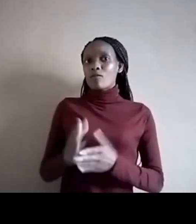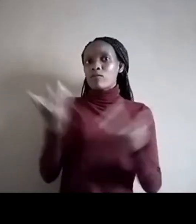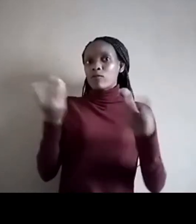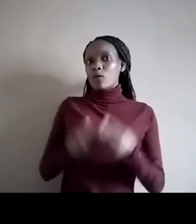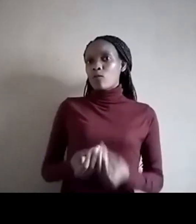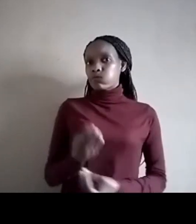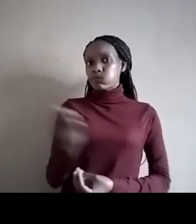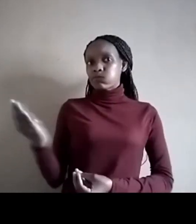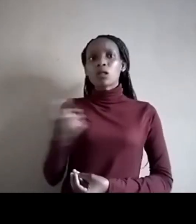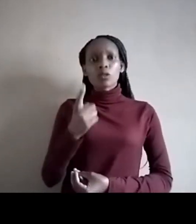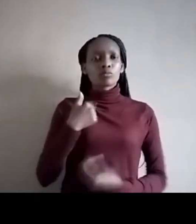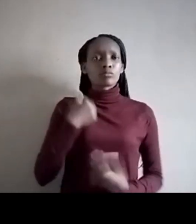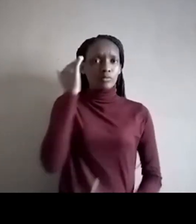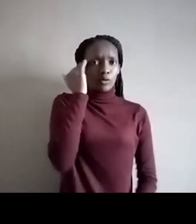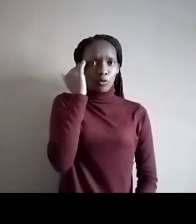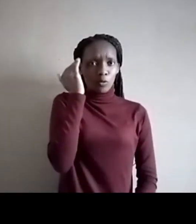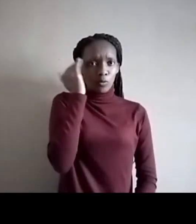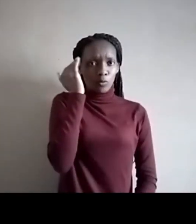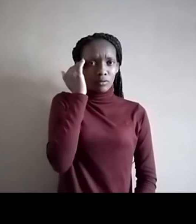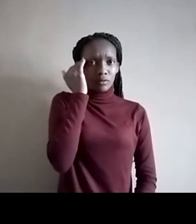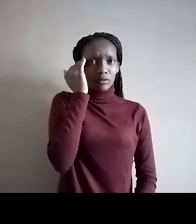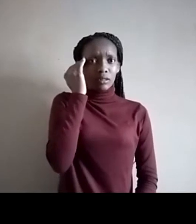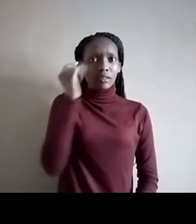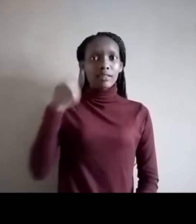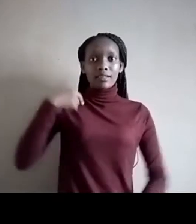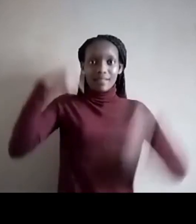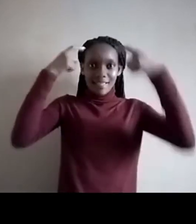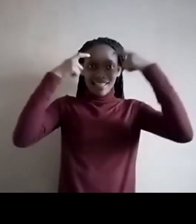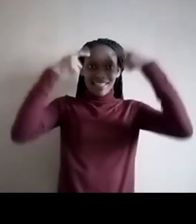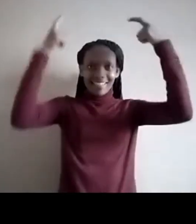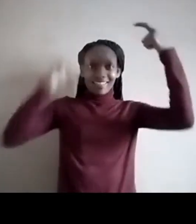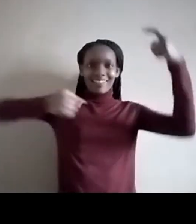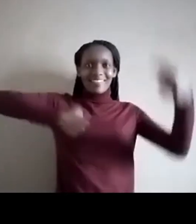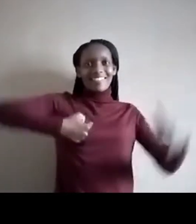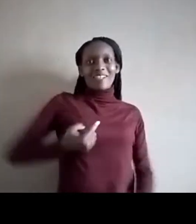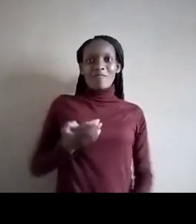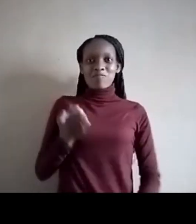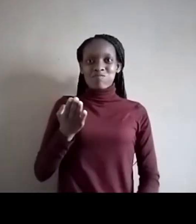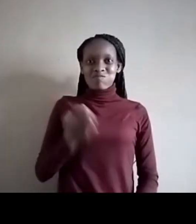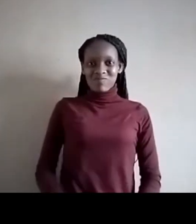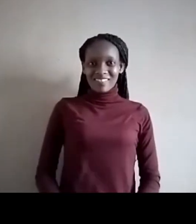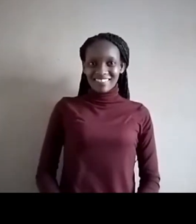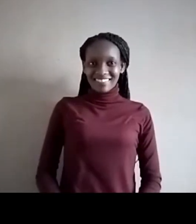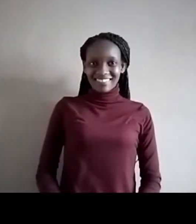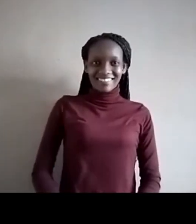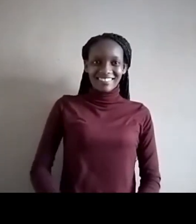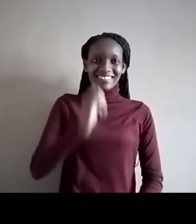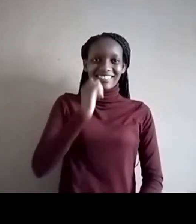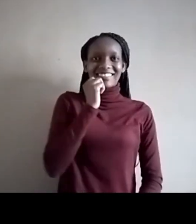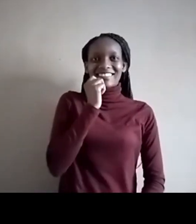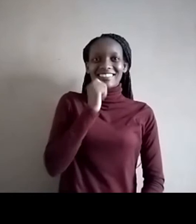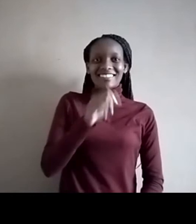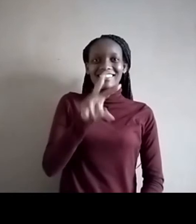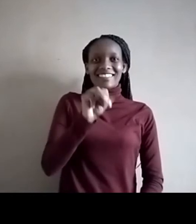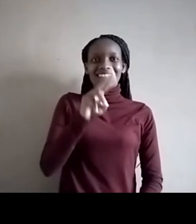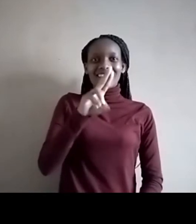everybody knows, our king is in the house, Musa Zulu. Musa, welcome. And